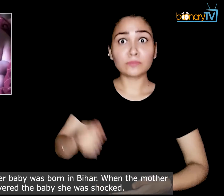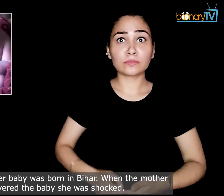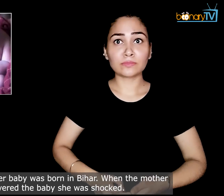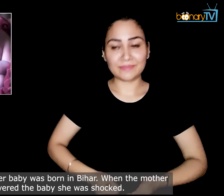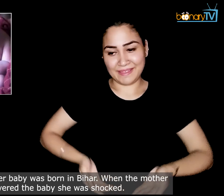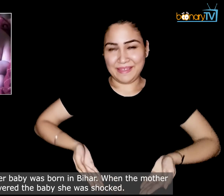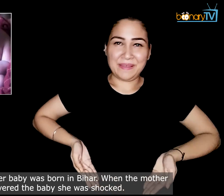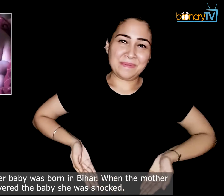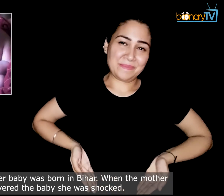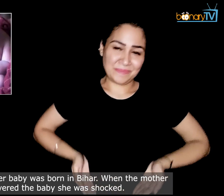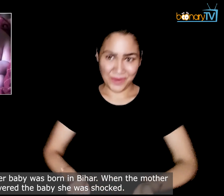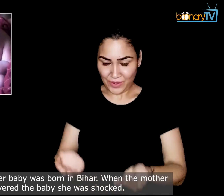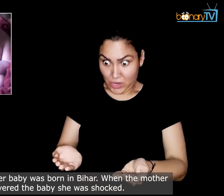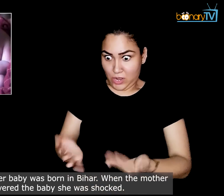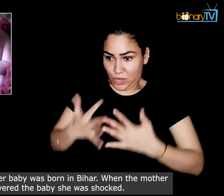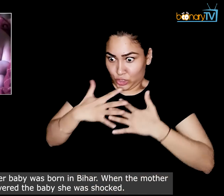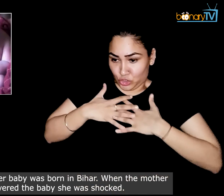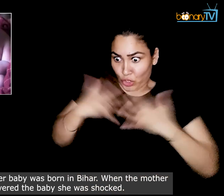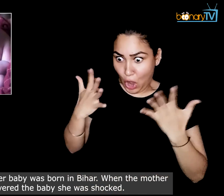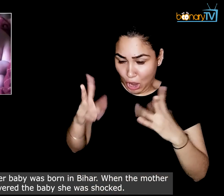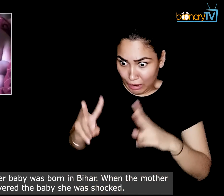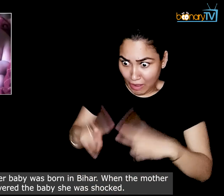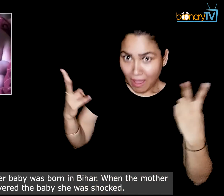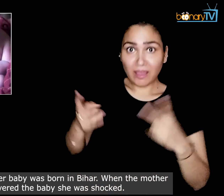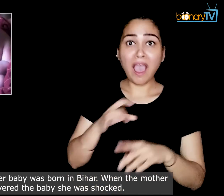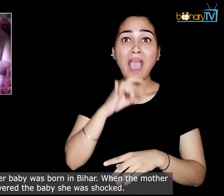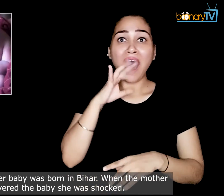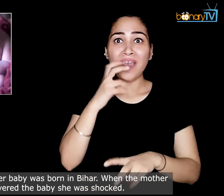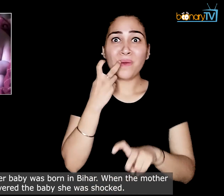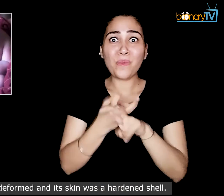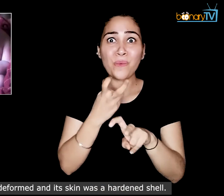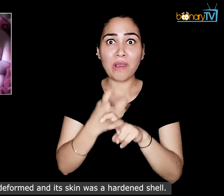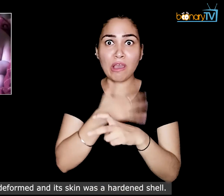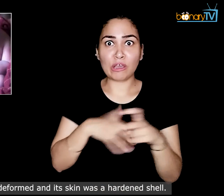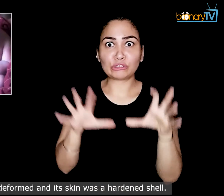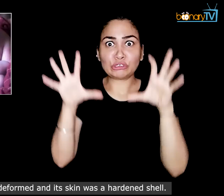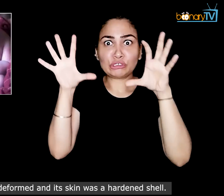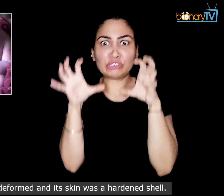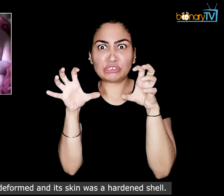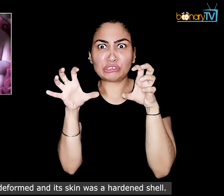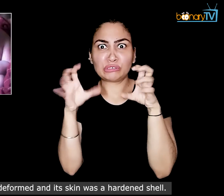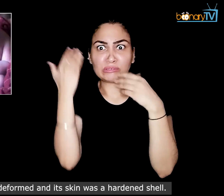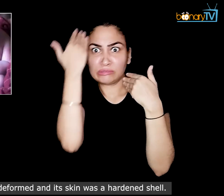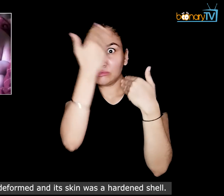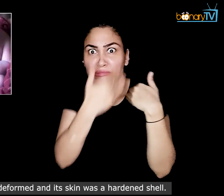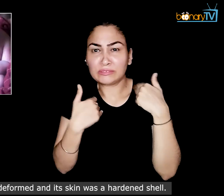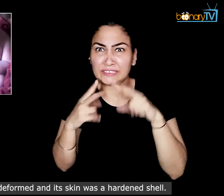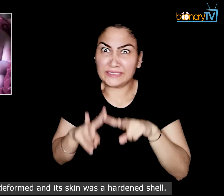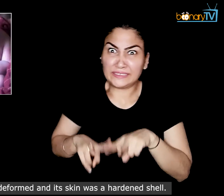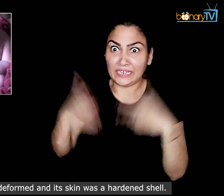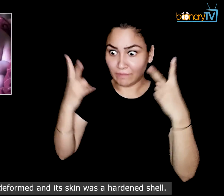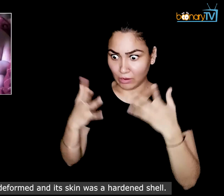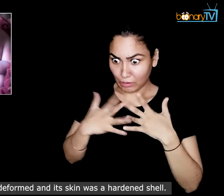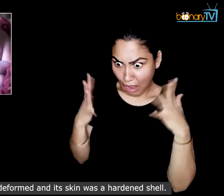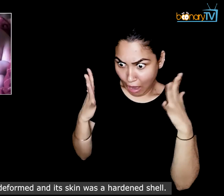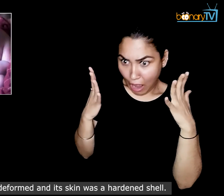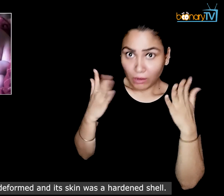When the mother delivered the baby, she was shocked. The baby was deformed and its skin was a hardened shell.